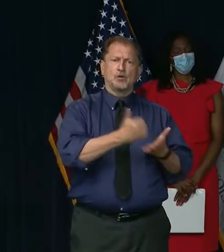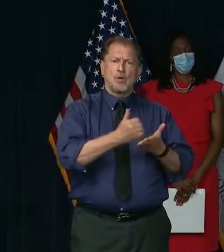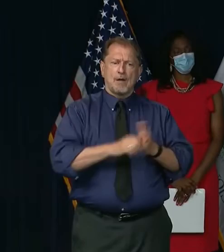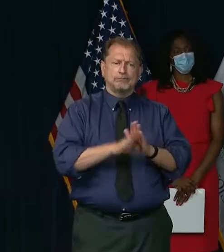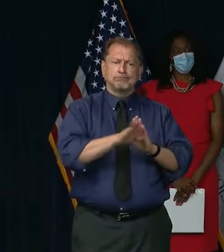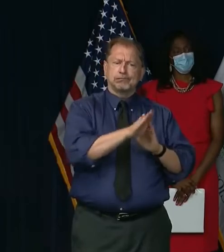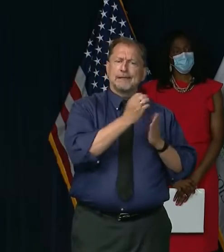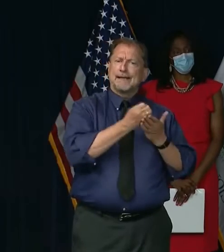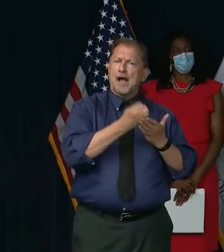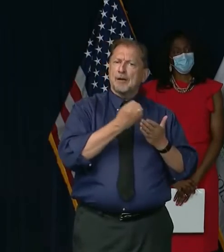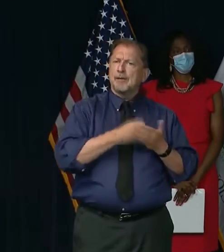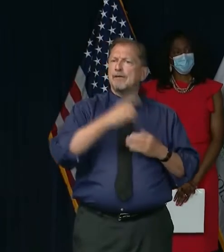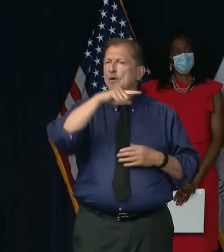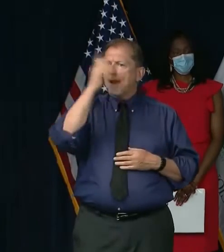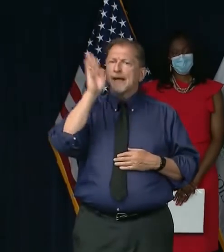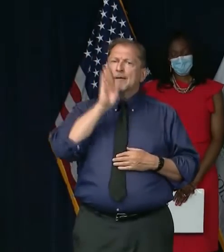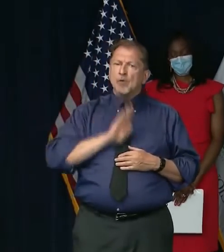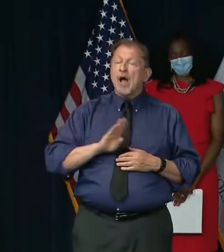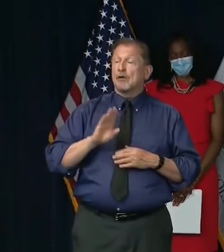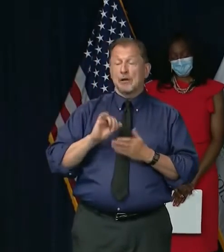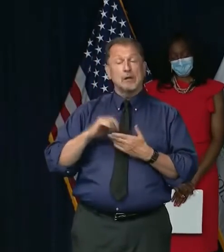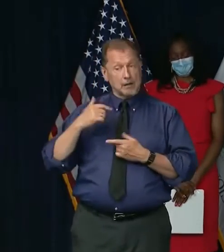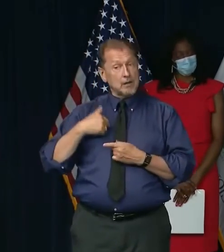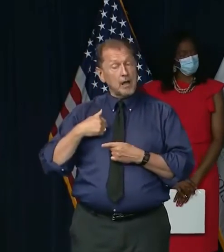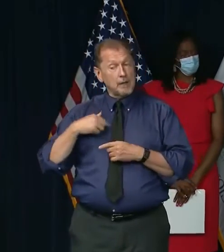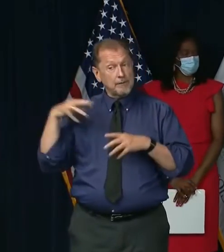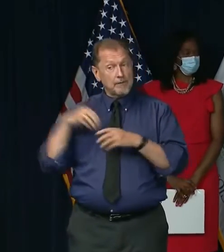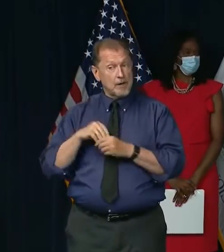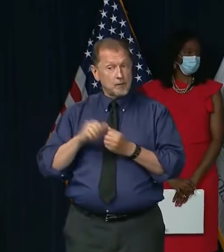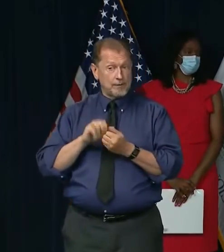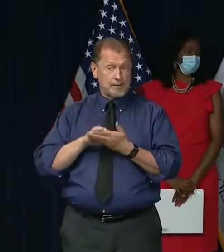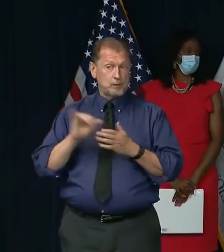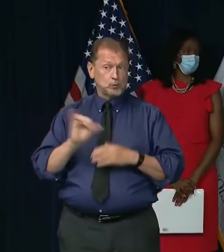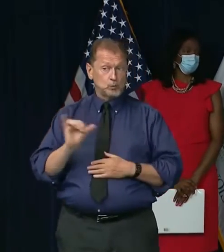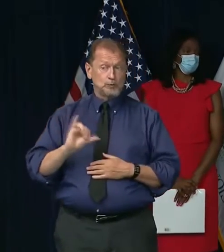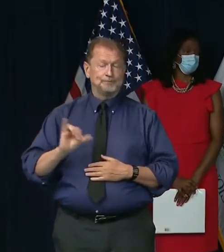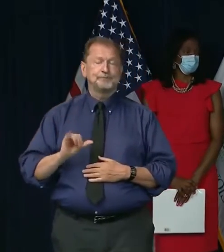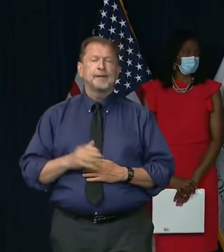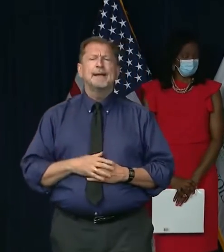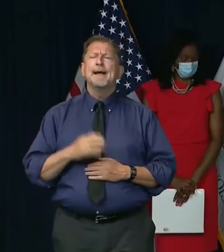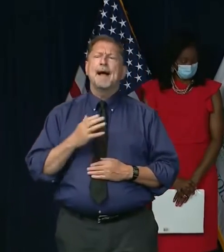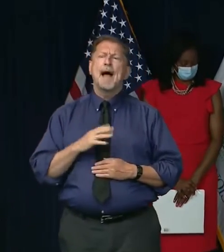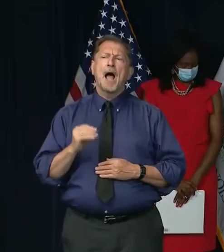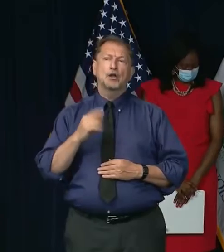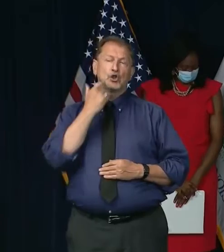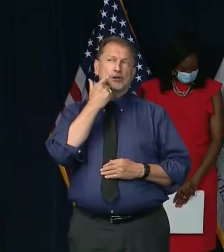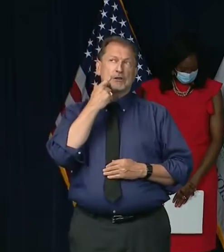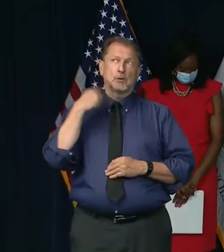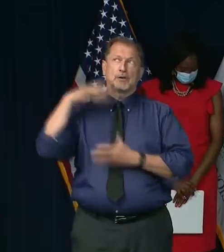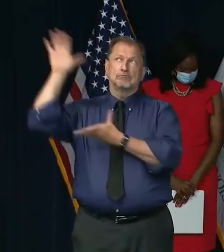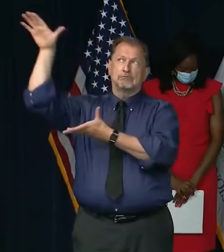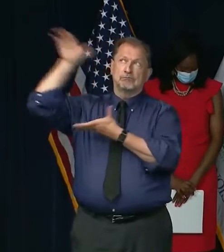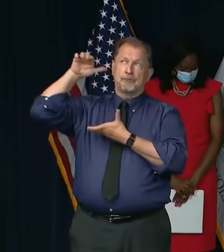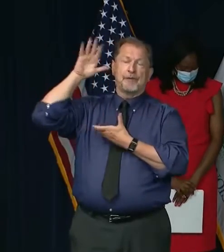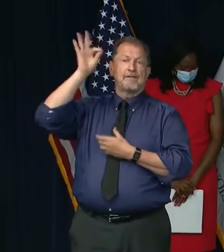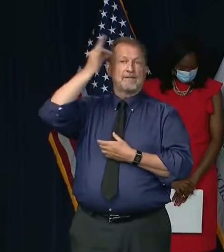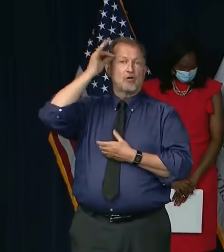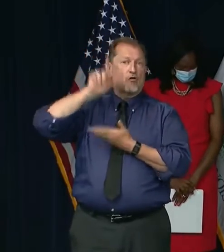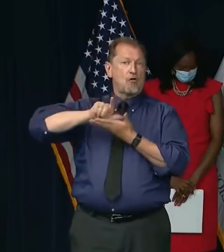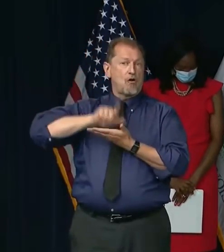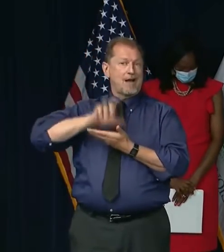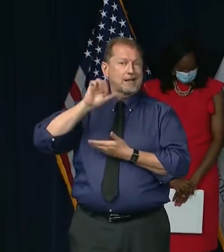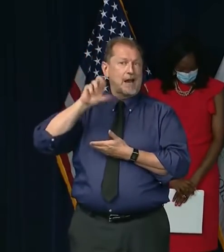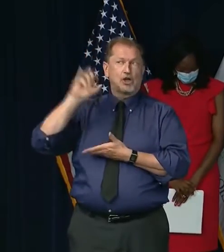the state, and that's something I've been doing since day one as well. Although more recently we've, through the Federal CARES Act, we've been able to